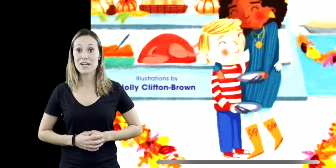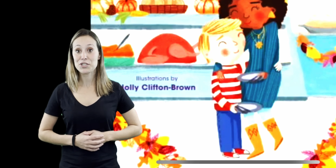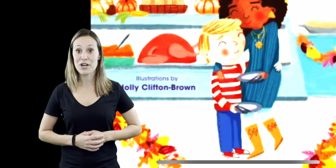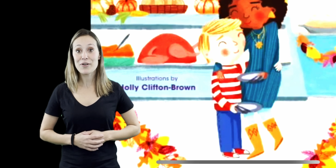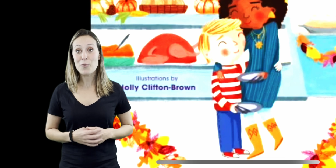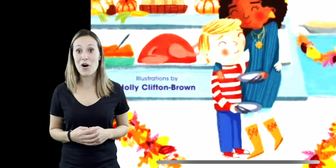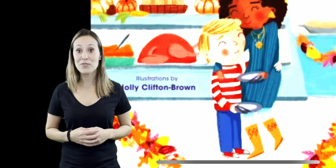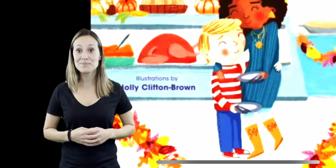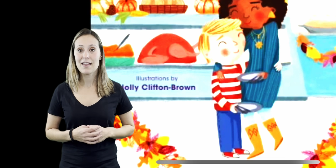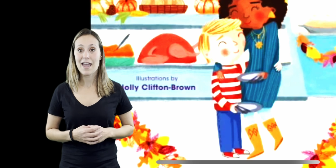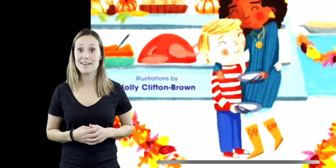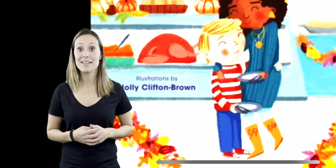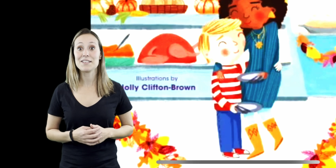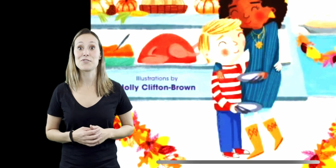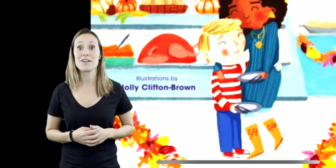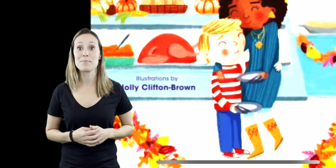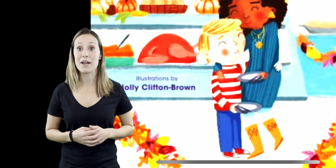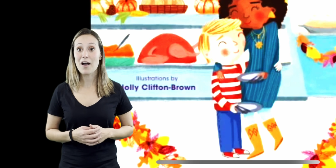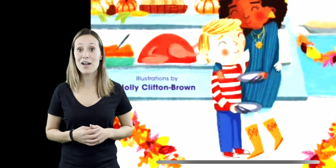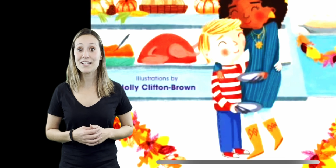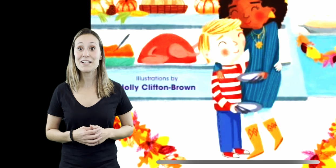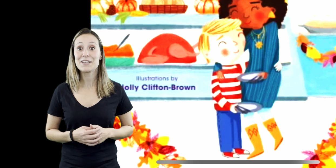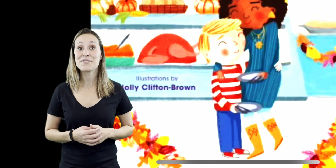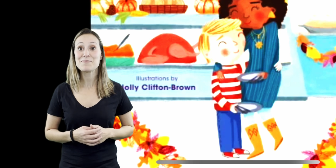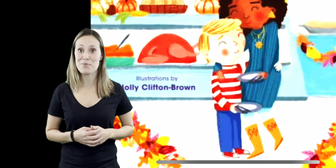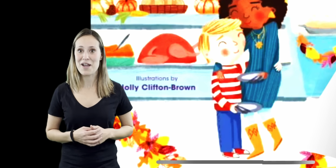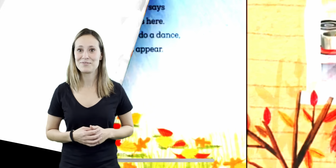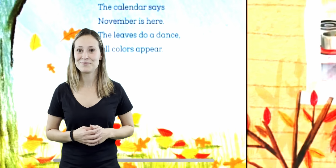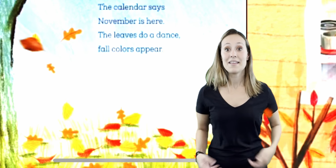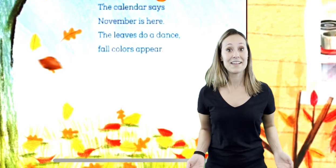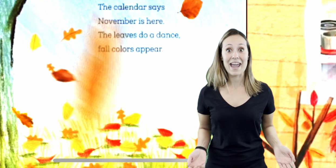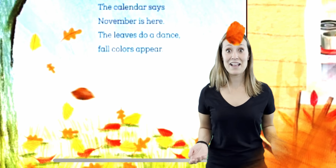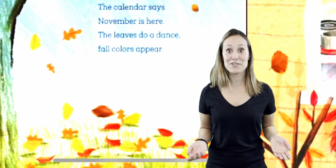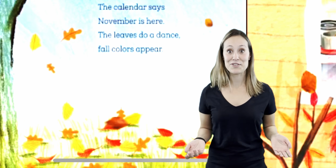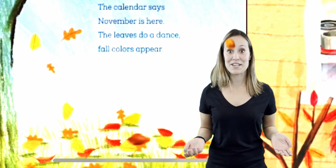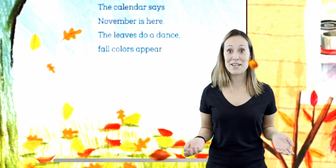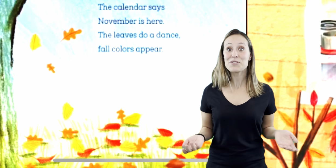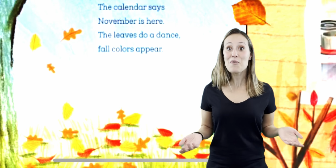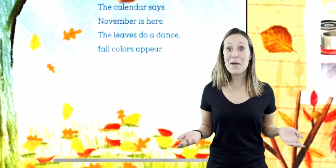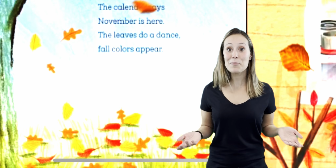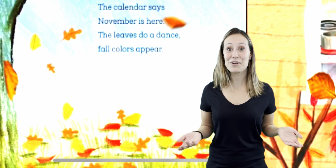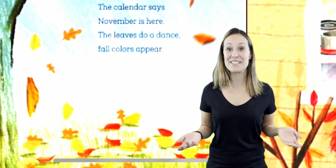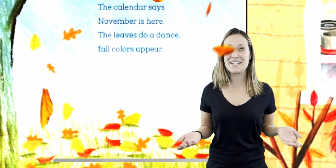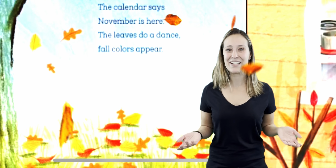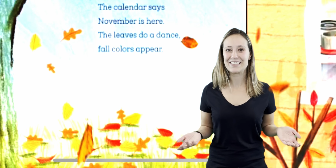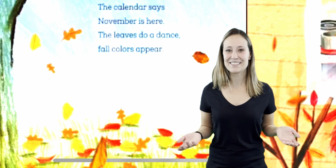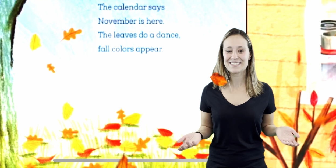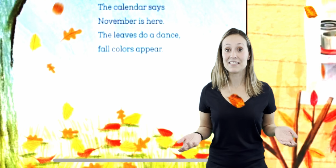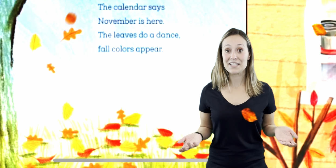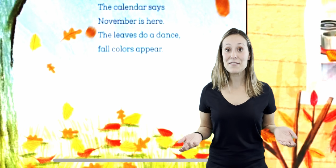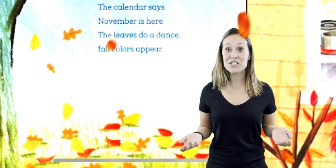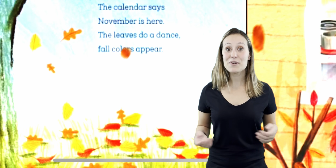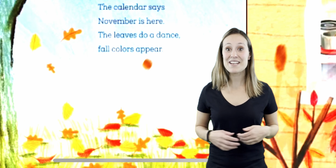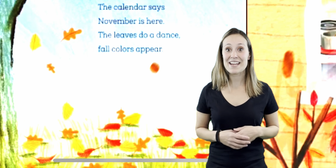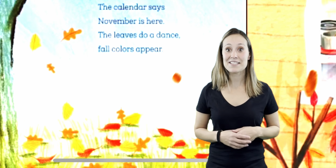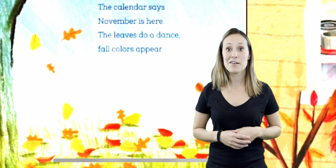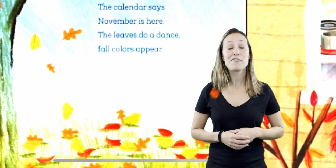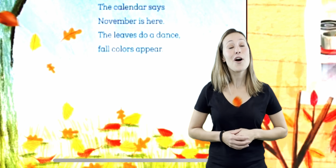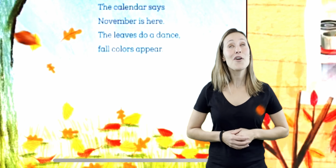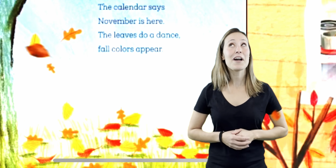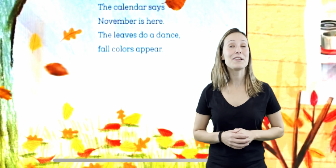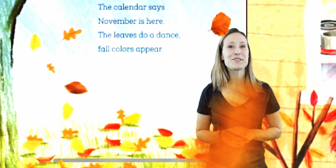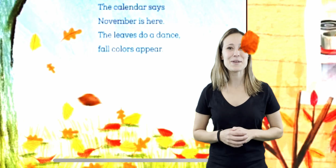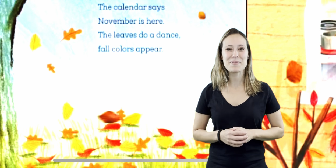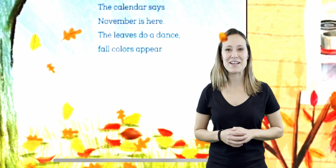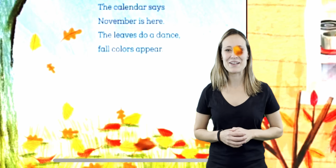written by Sherry Wall and illustrated by Holly Clifton Brown. The calendar says November is here. The leaves do a dance